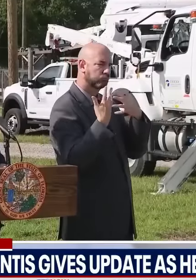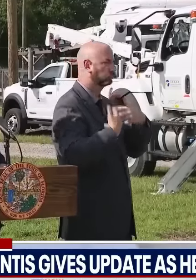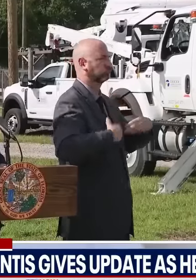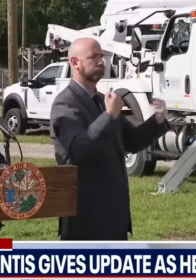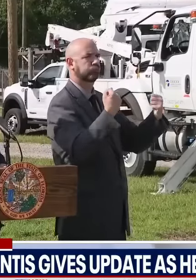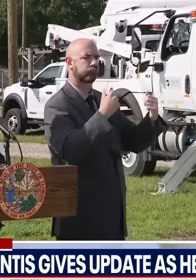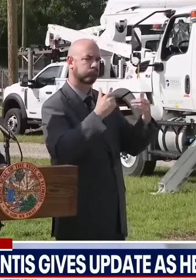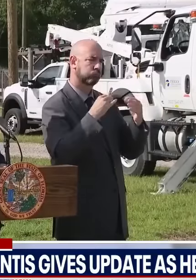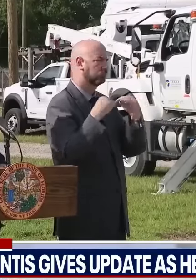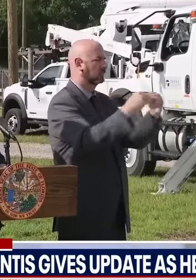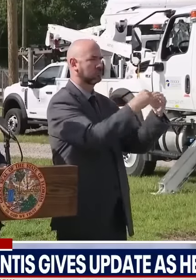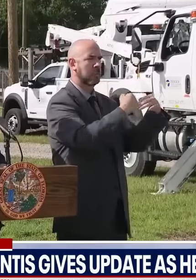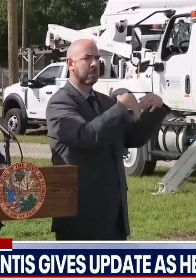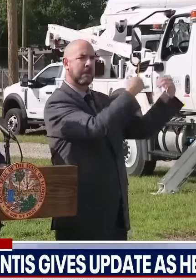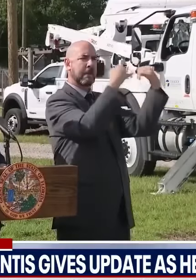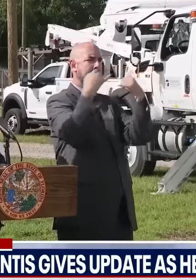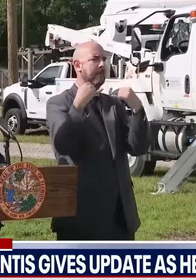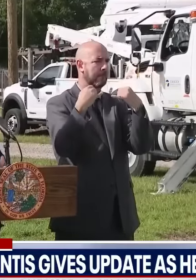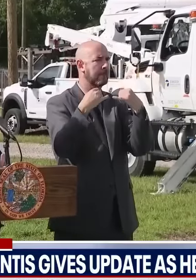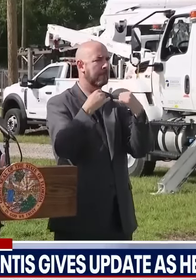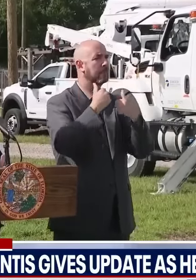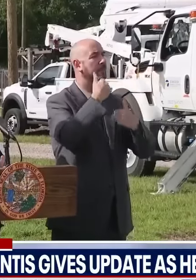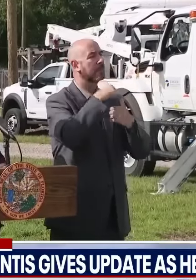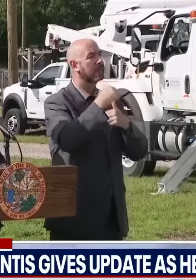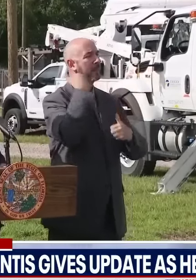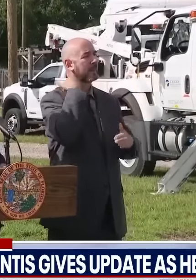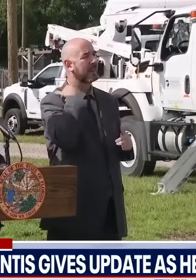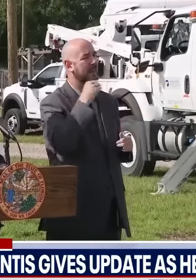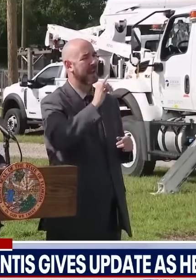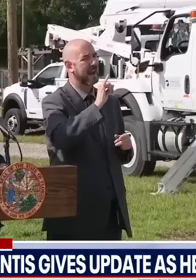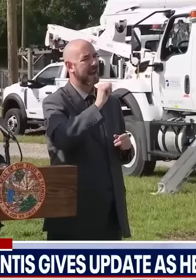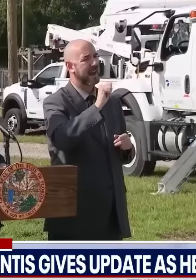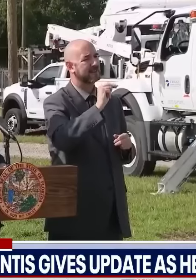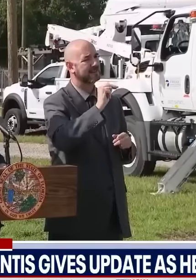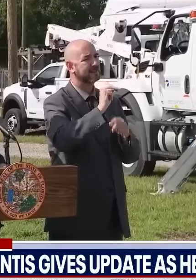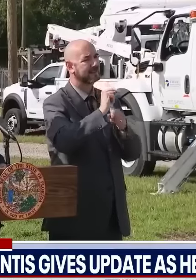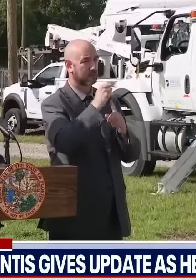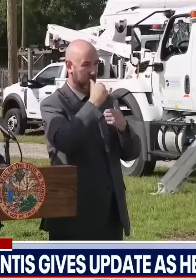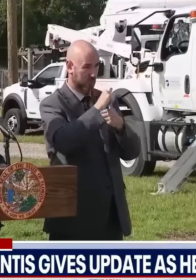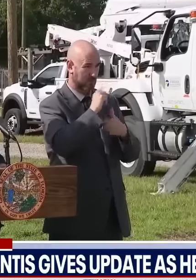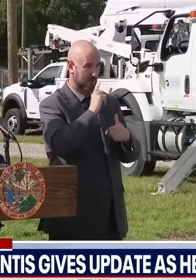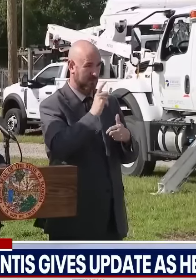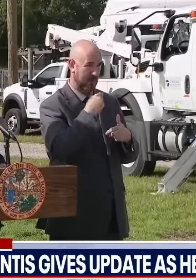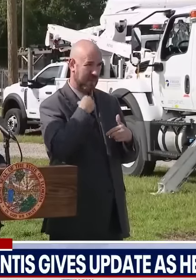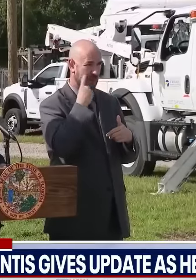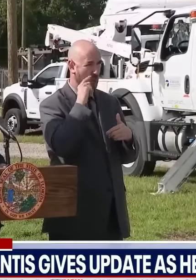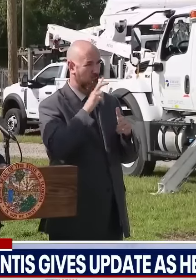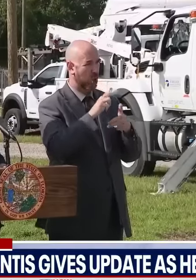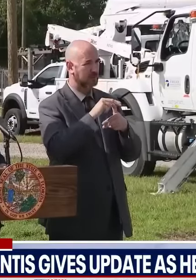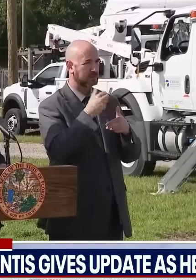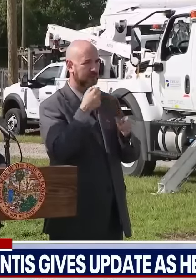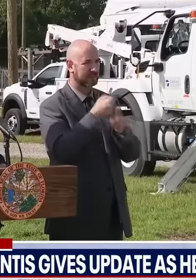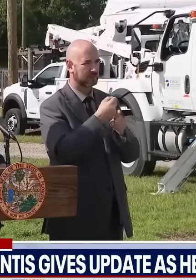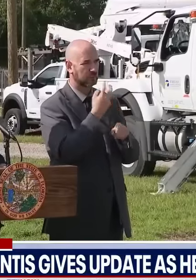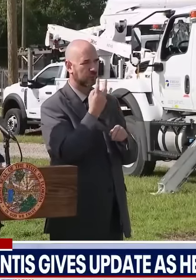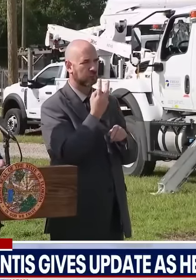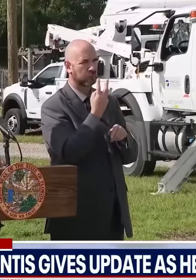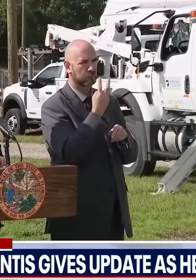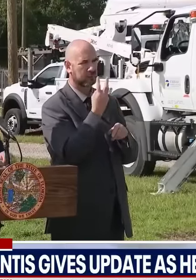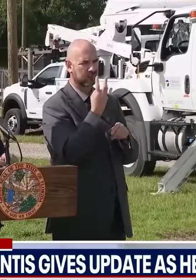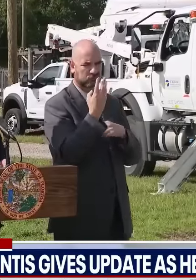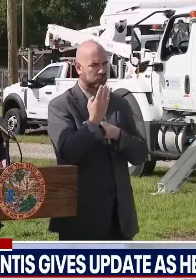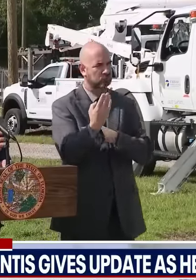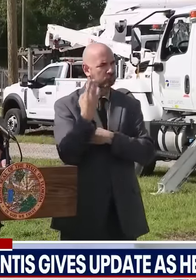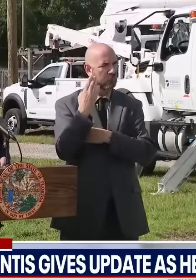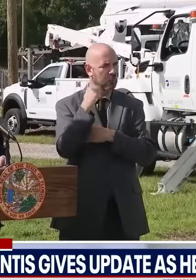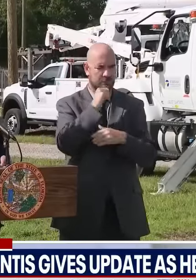people in Ian, literally, that Thursday, I guess it hit on a Wednesday, like that Wednesday night, trucks were coming in from